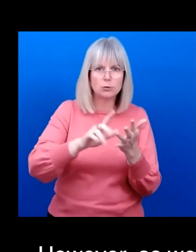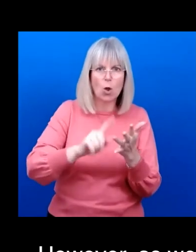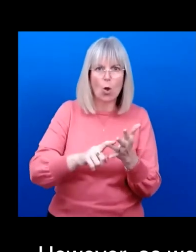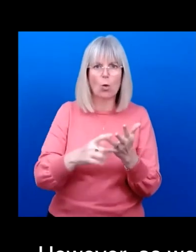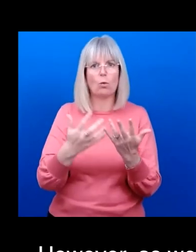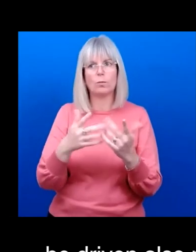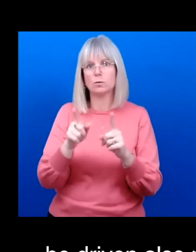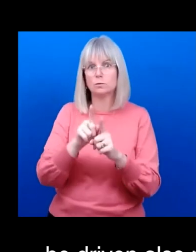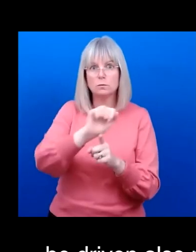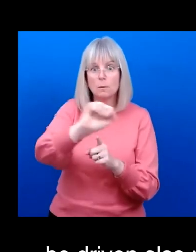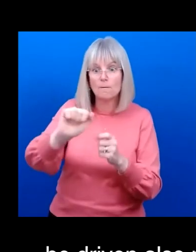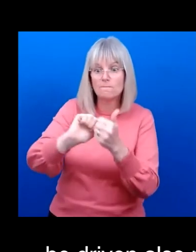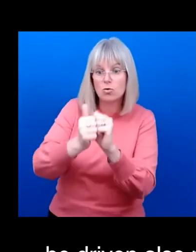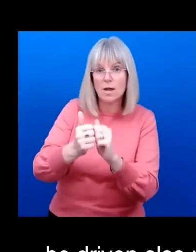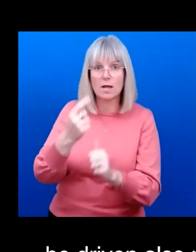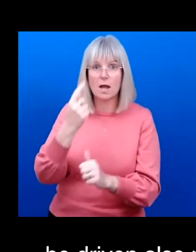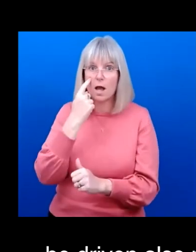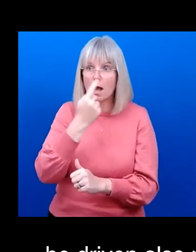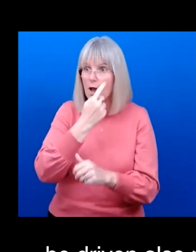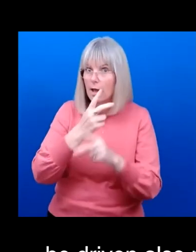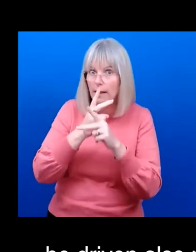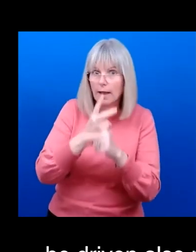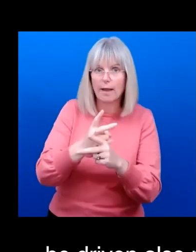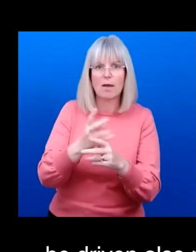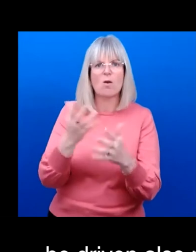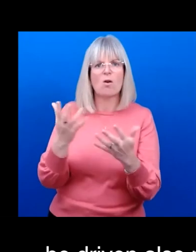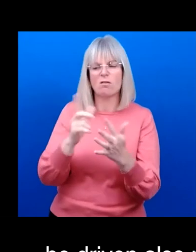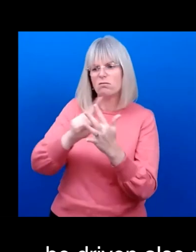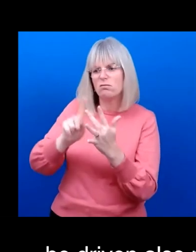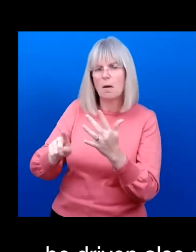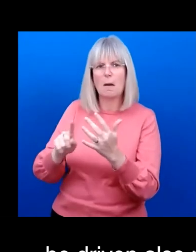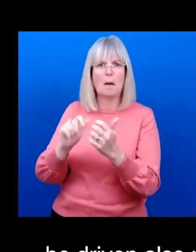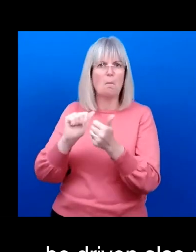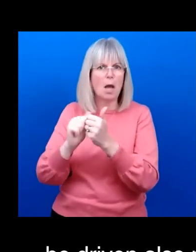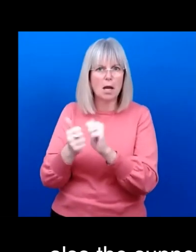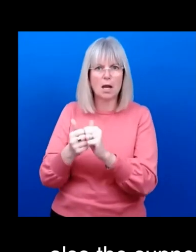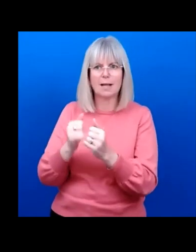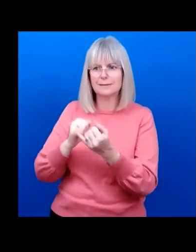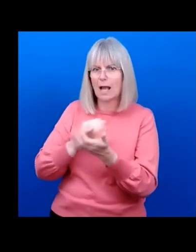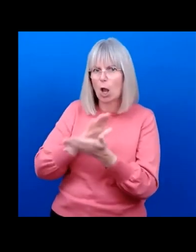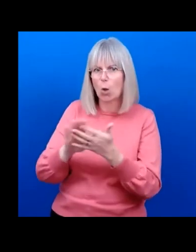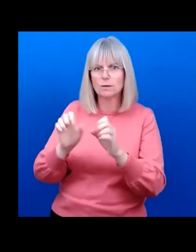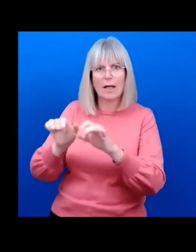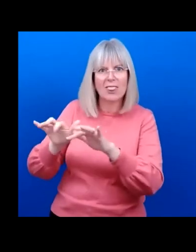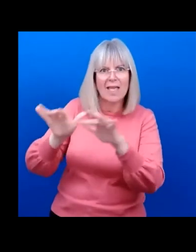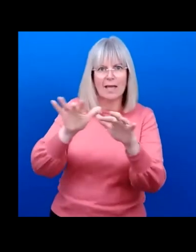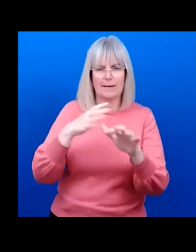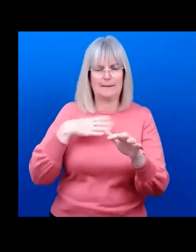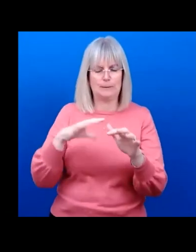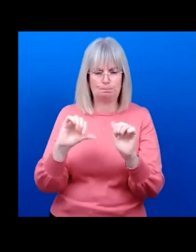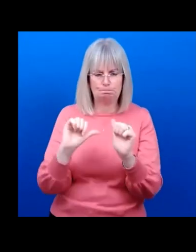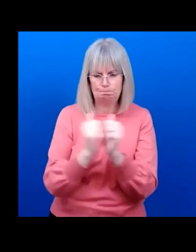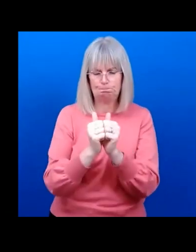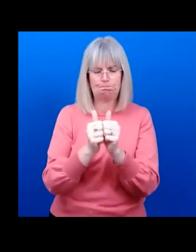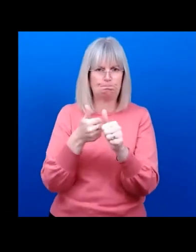and also the support of all kind of partners and stakeholders in the field, we need to join efforts we need